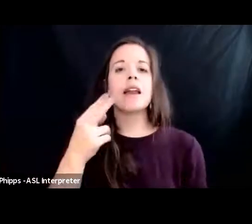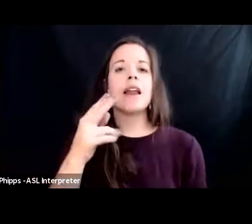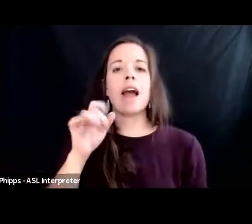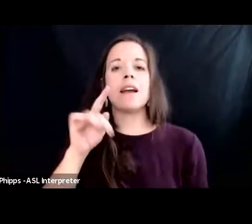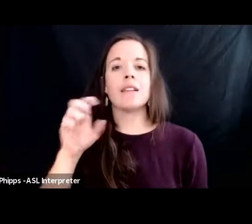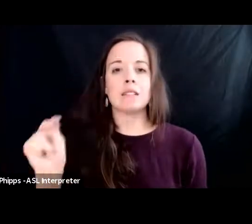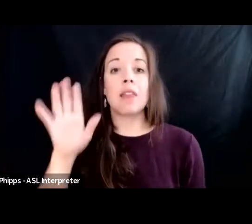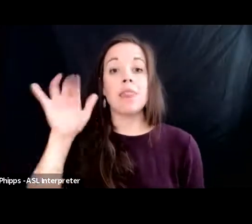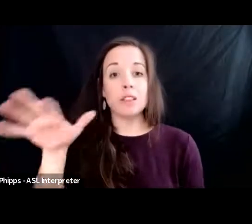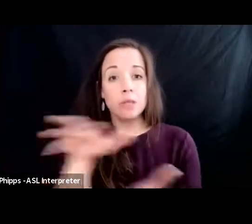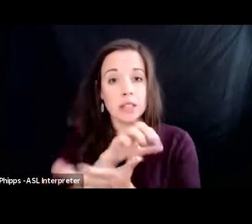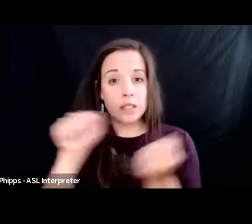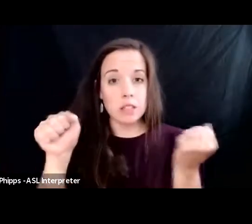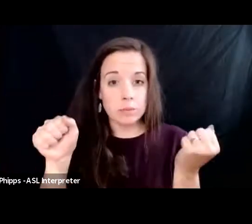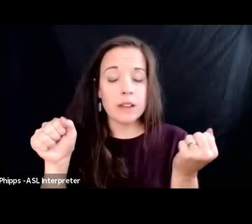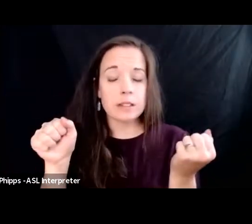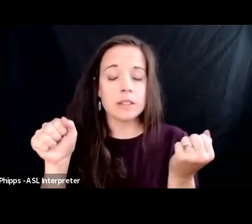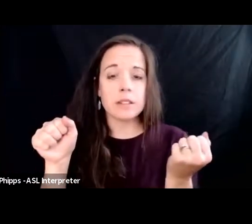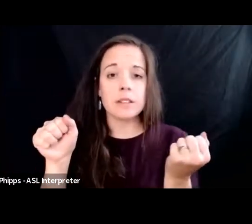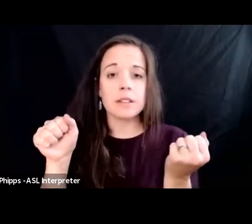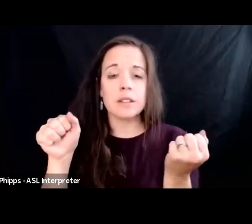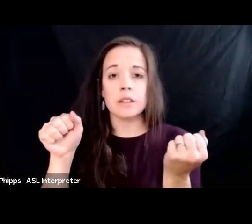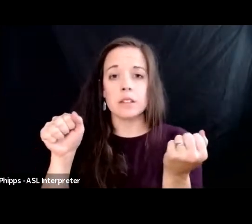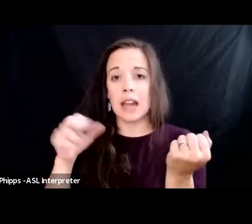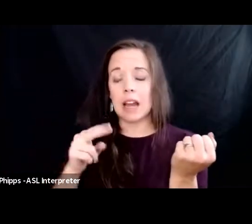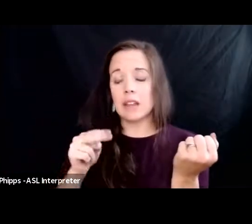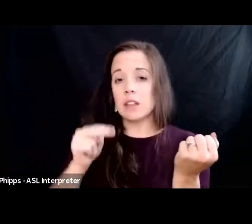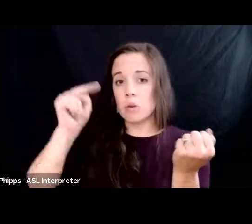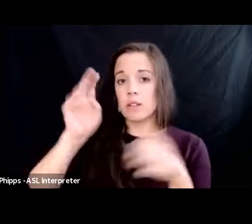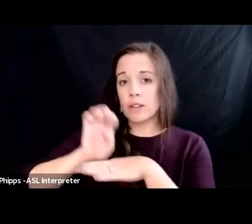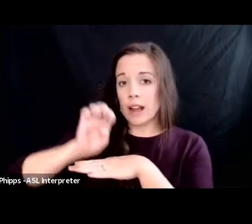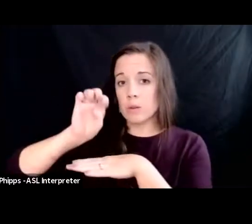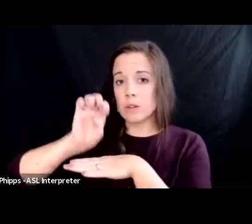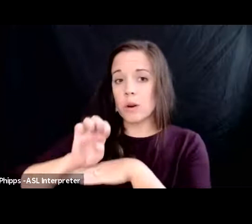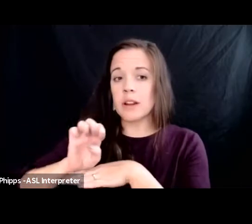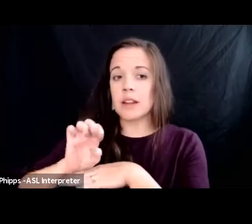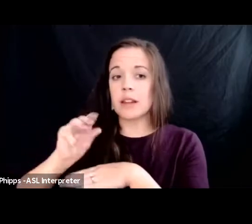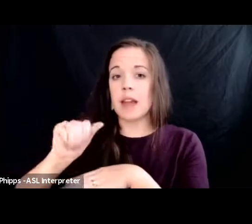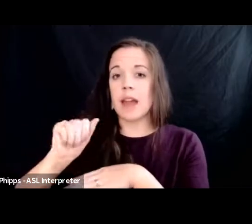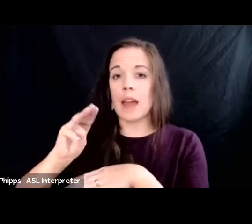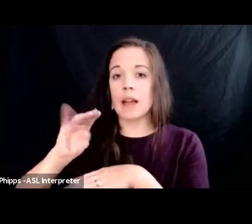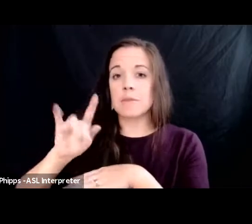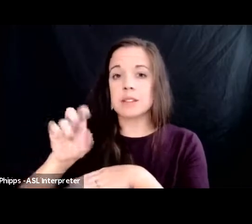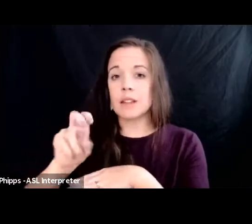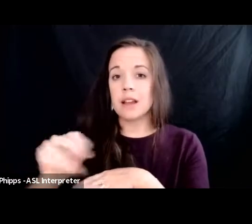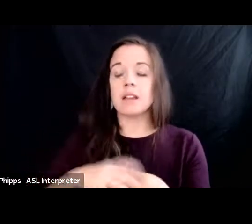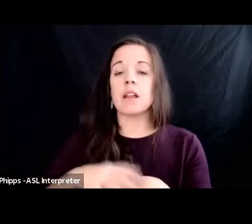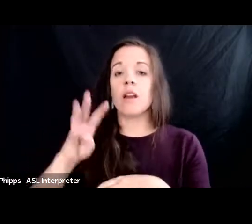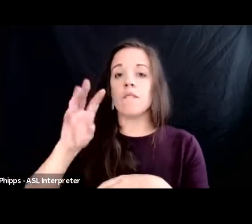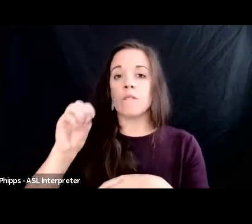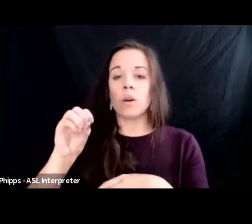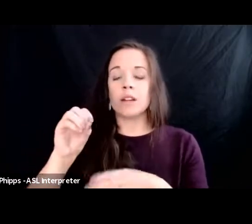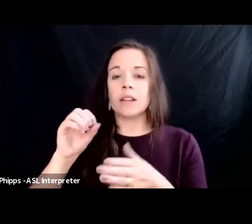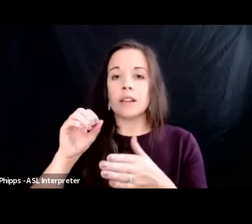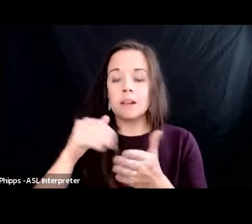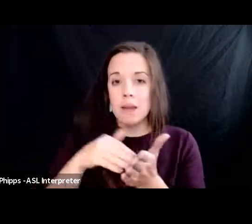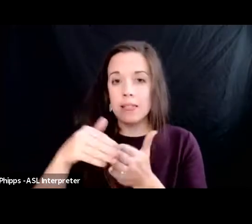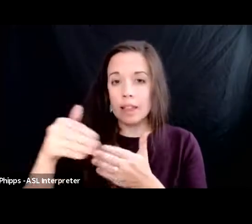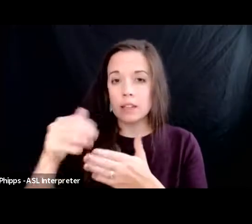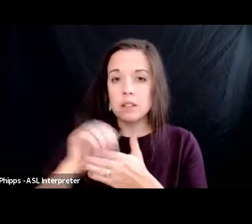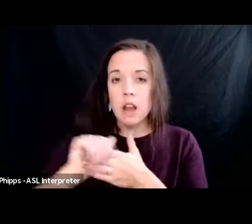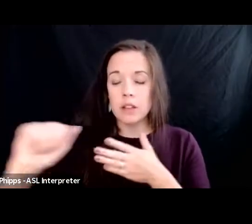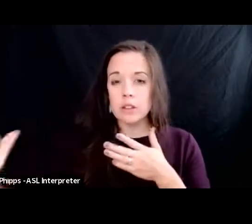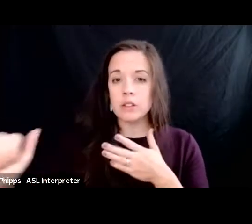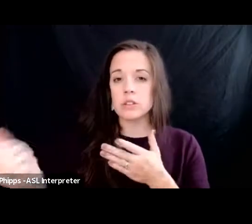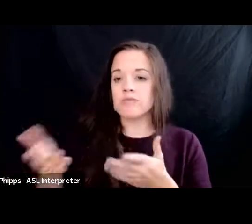decimated in the northern ecuadorian amazon and then they spent 40 million dollars to essentially push dirt over a fraction of